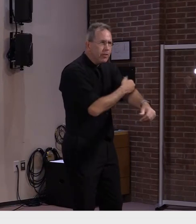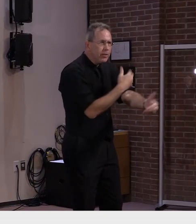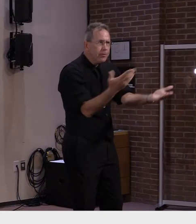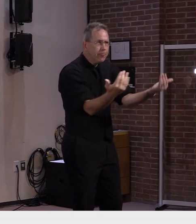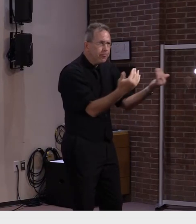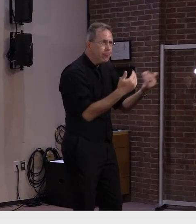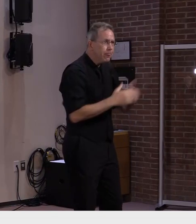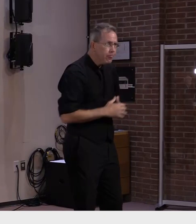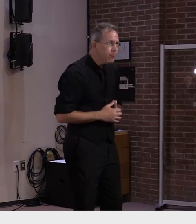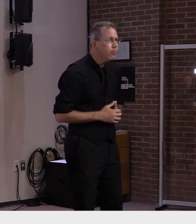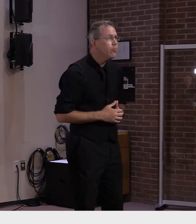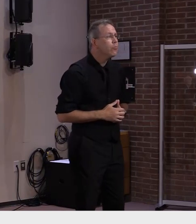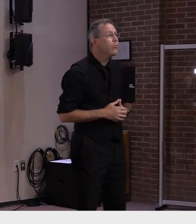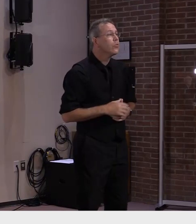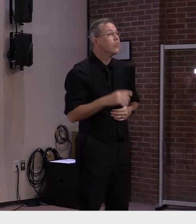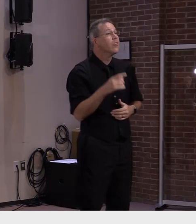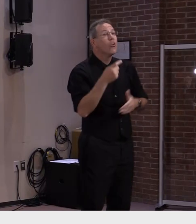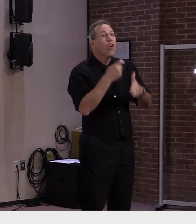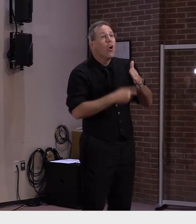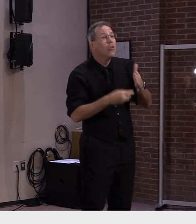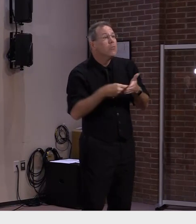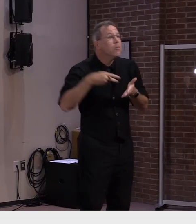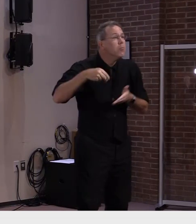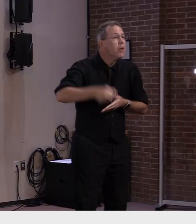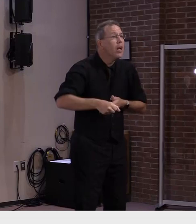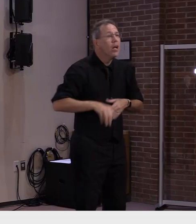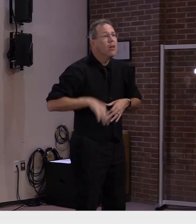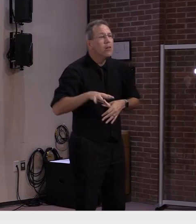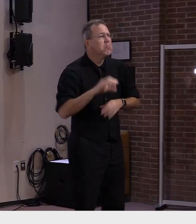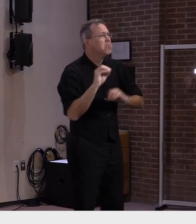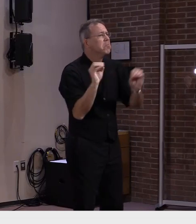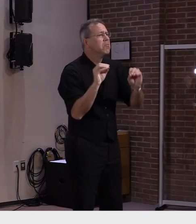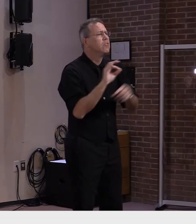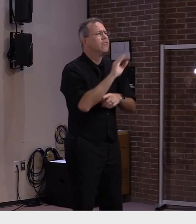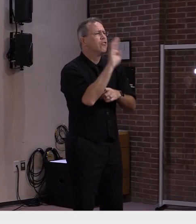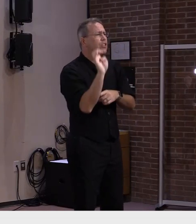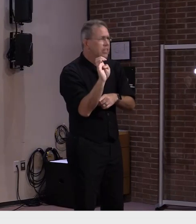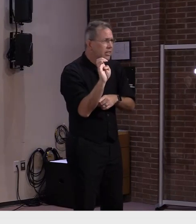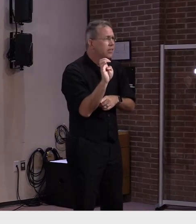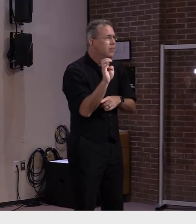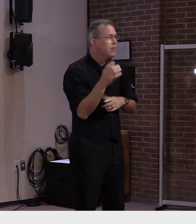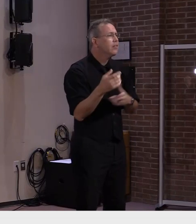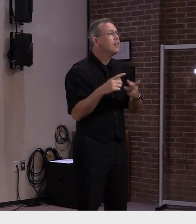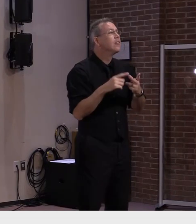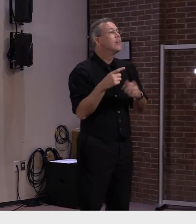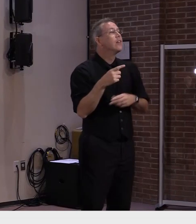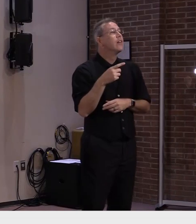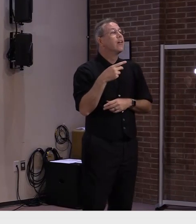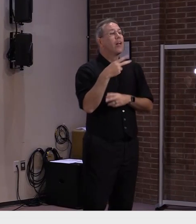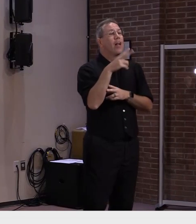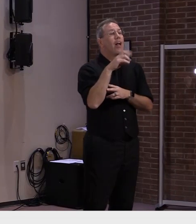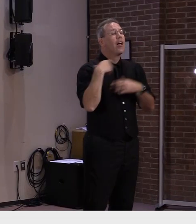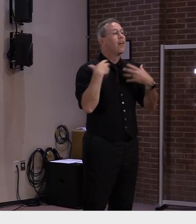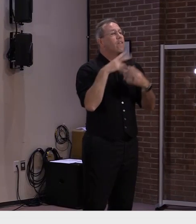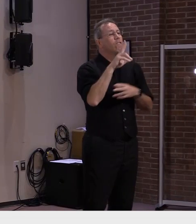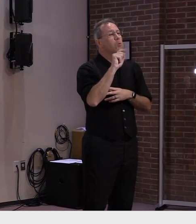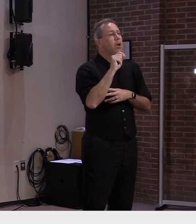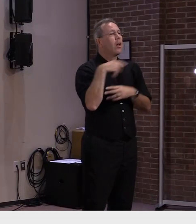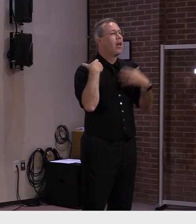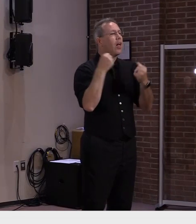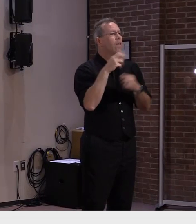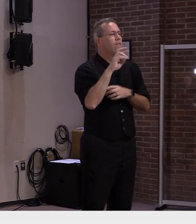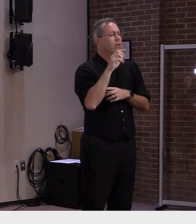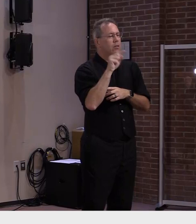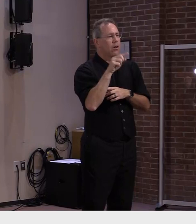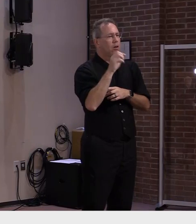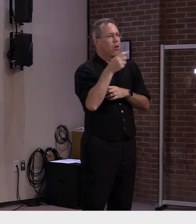visit health vermont.gov slash my vaccine to find a testing site so when should you get tested if you have any